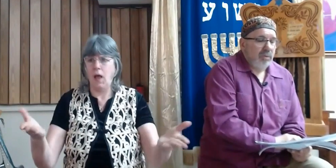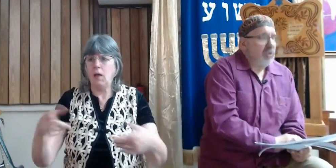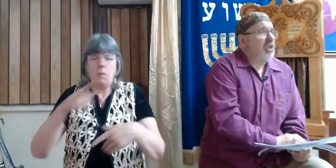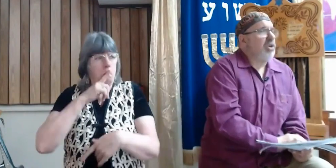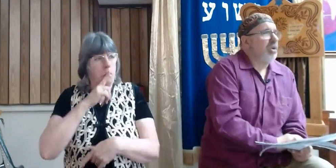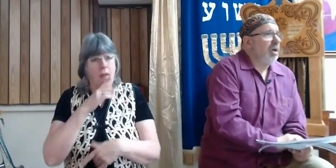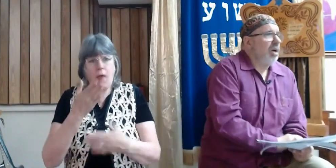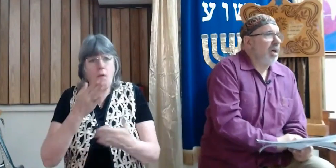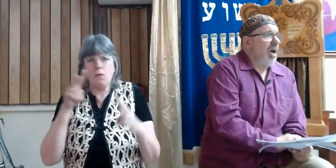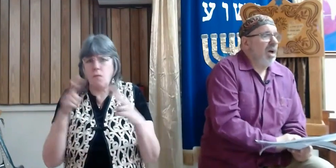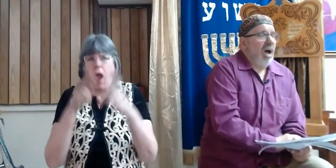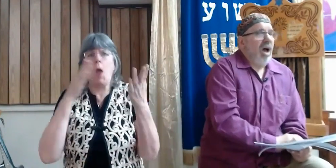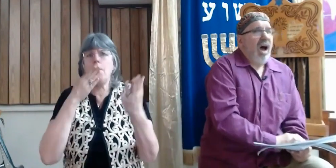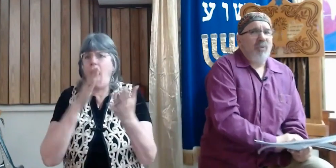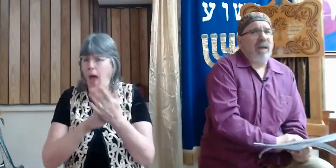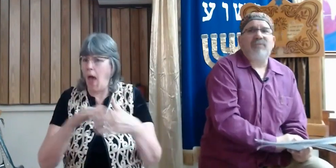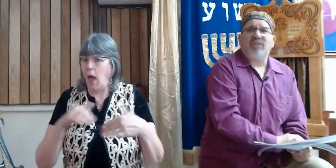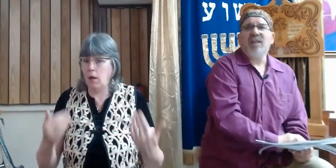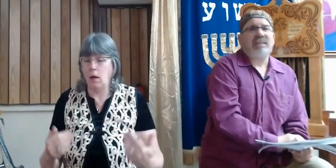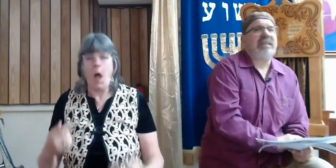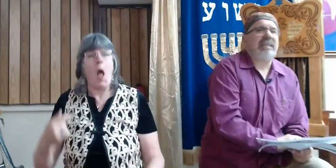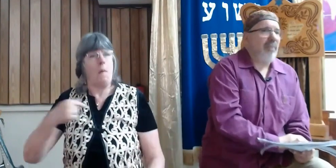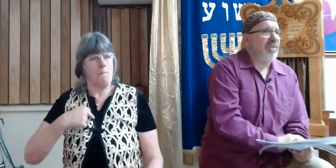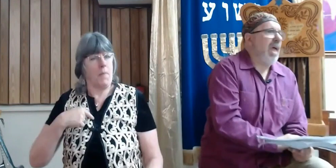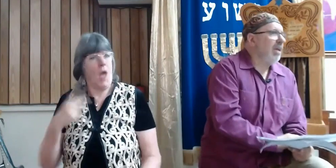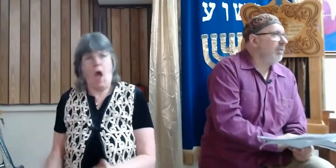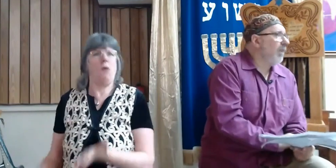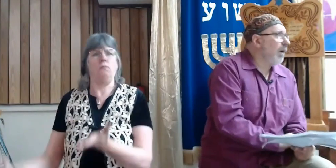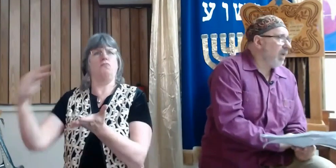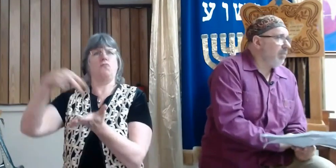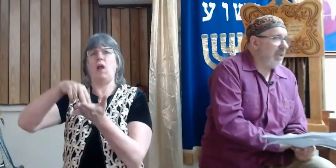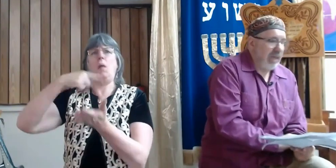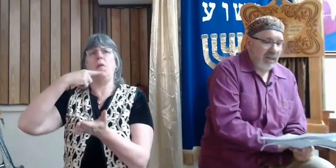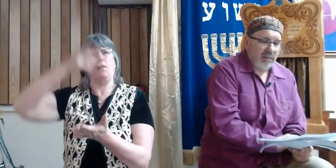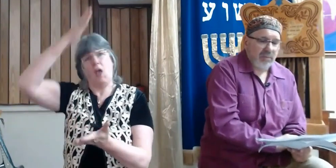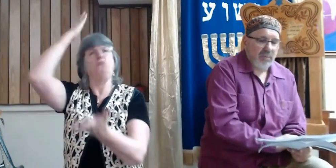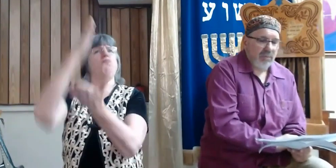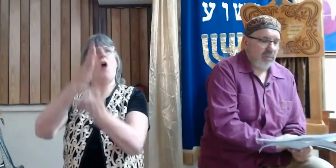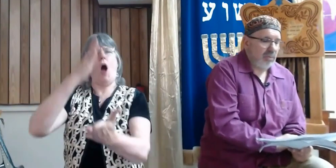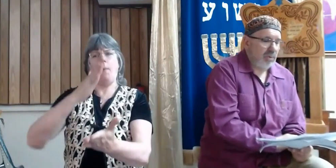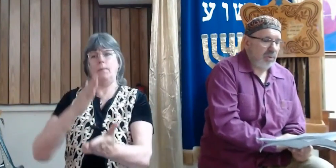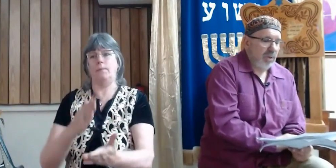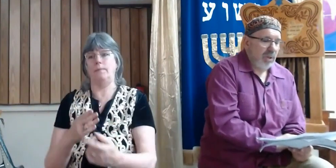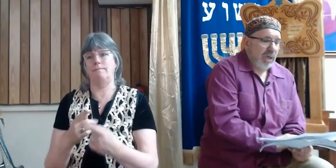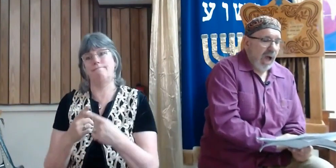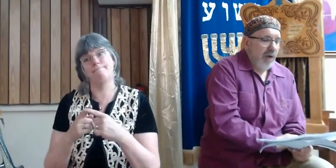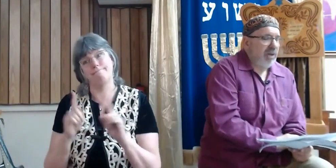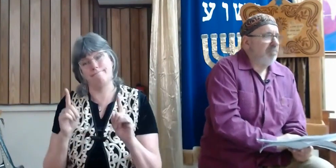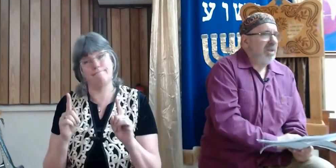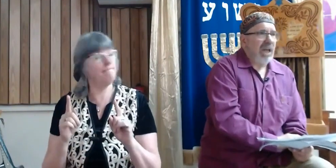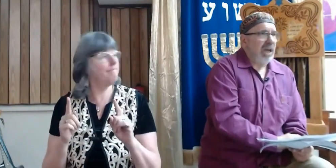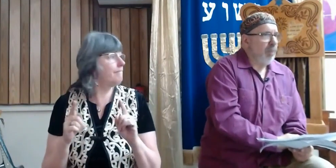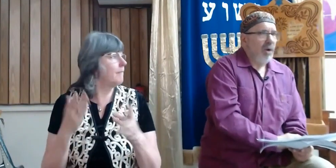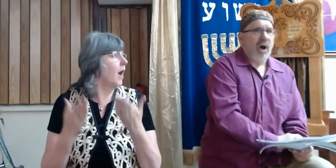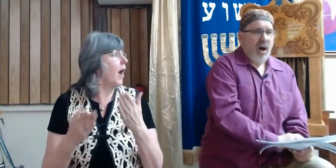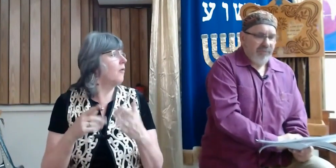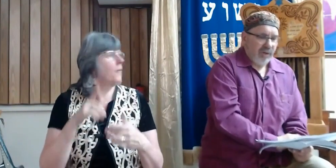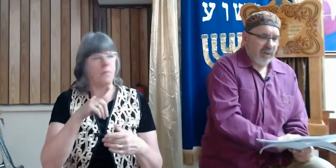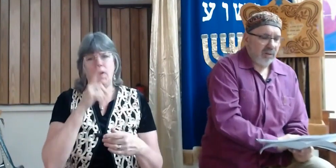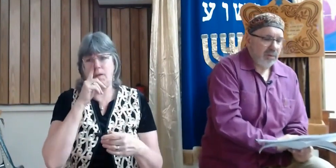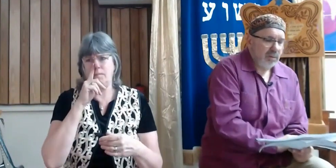for sure, I would have done something if I would have been there. I would have been like